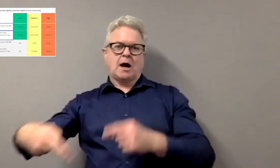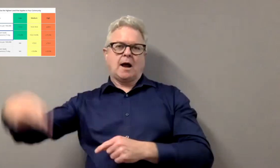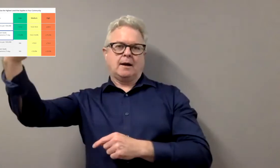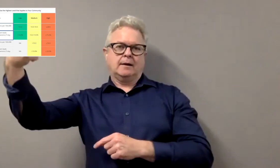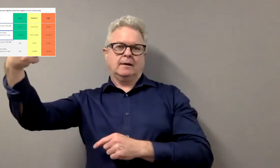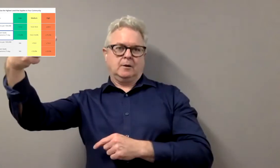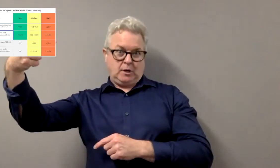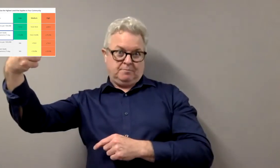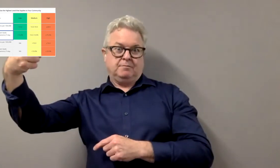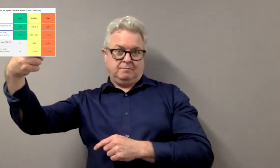that is considered high.